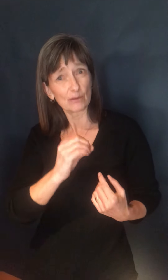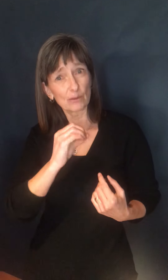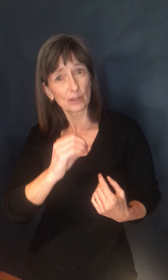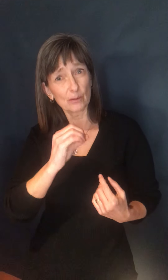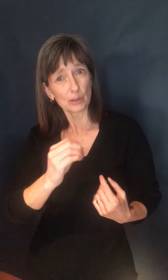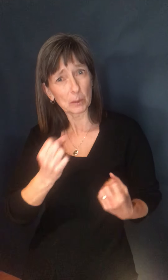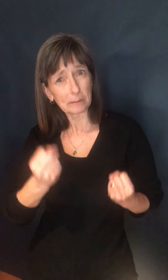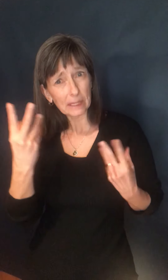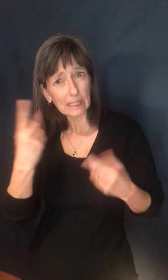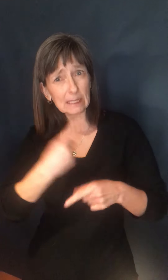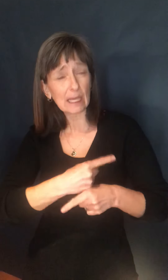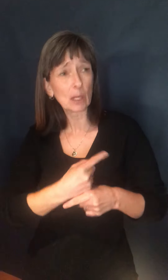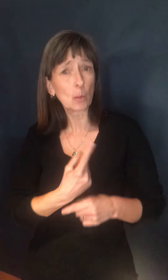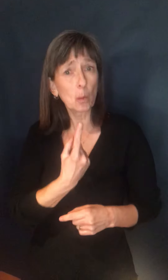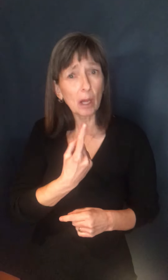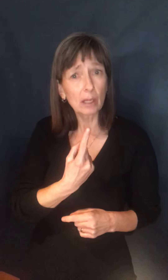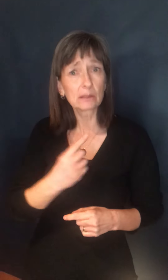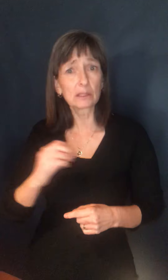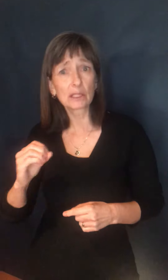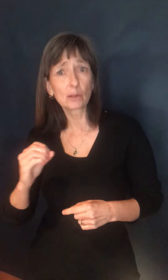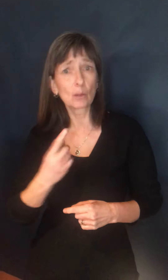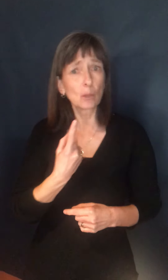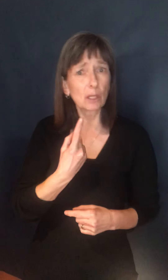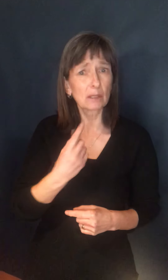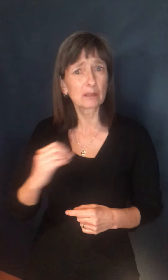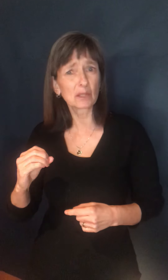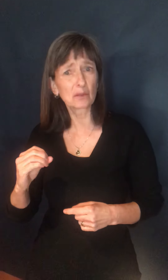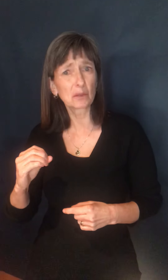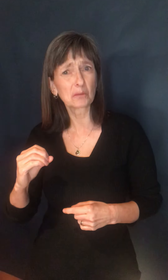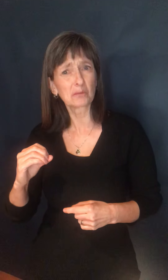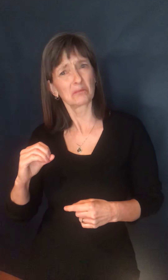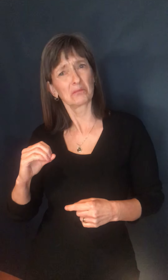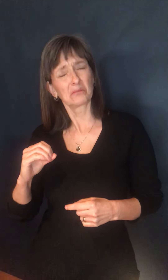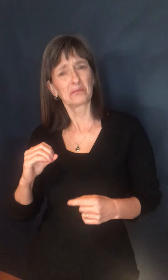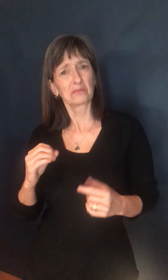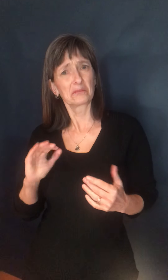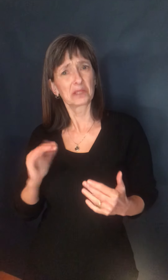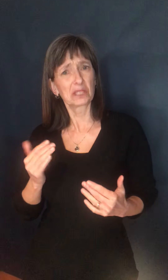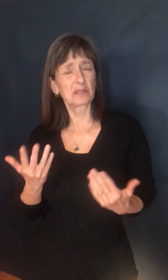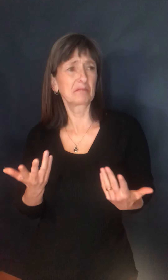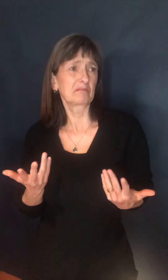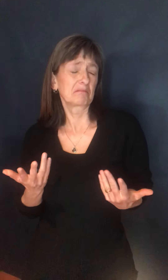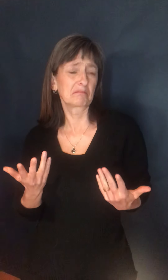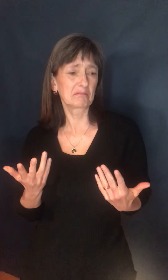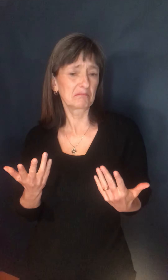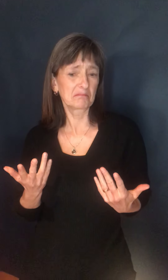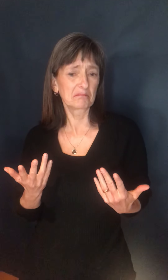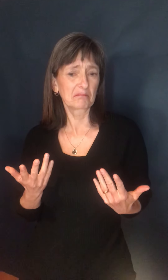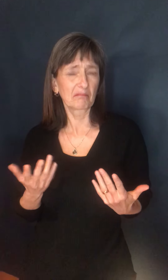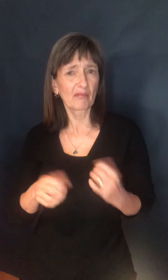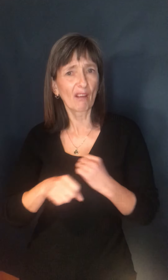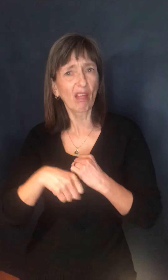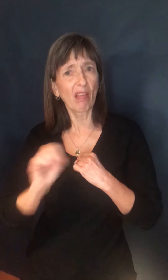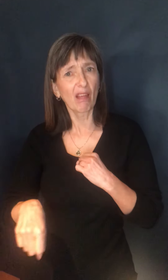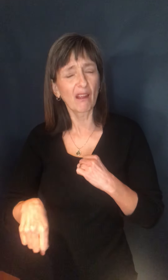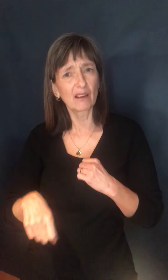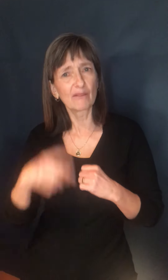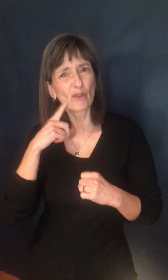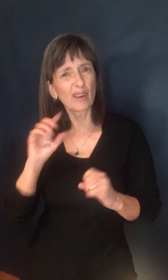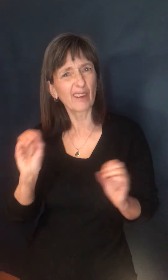or one case, it just seemed like it was a really prolonging process that didn't need to be prolonged.